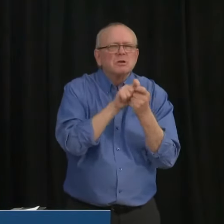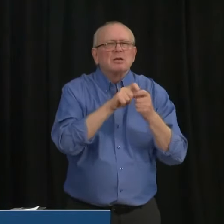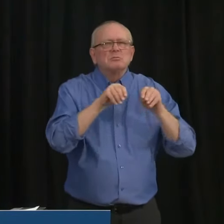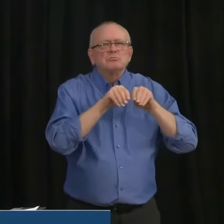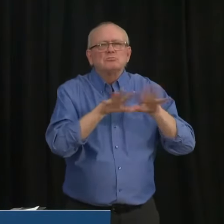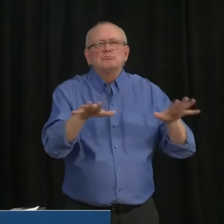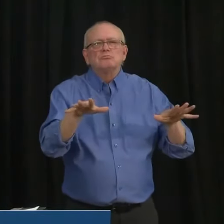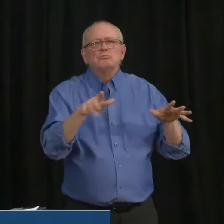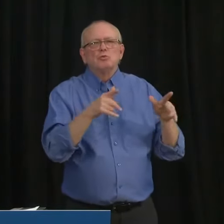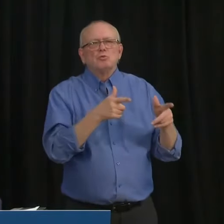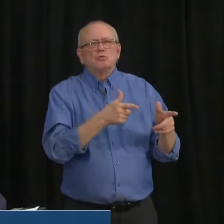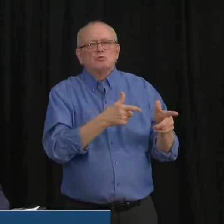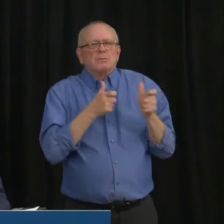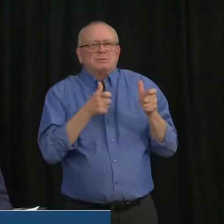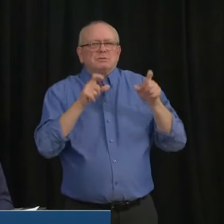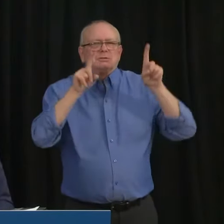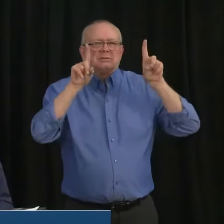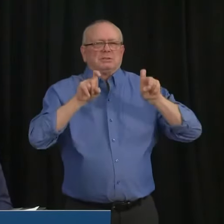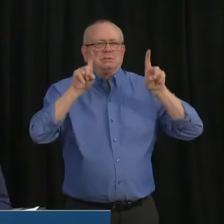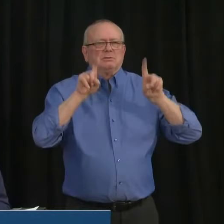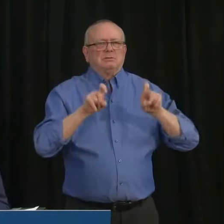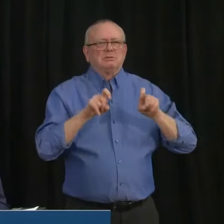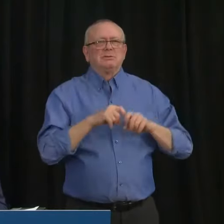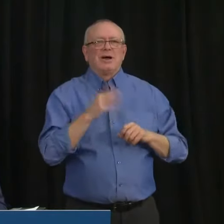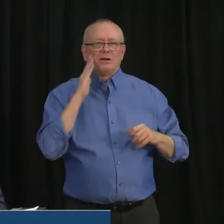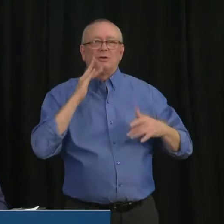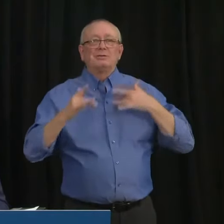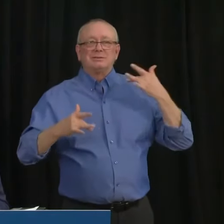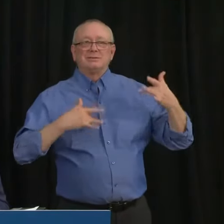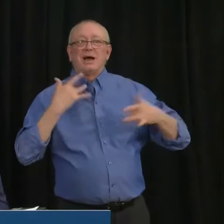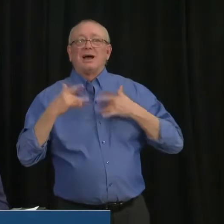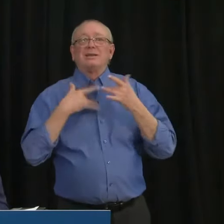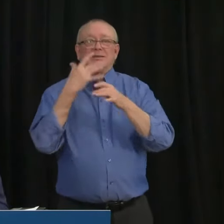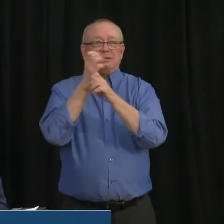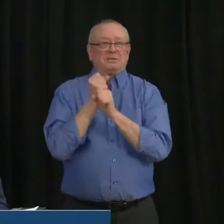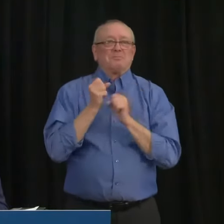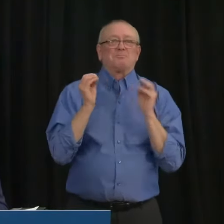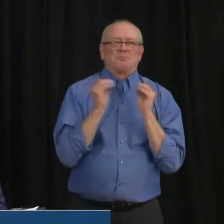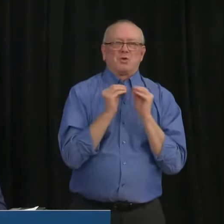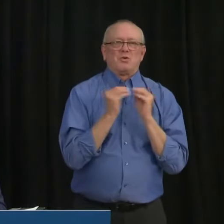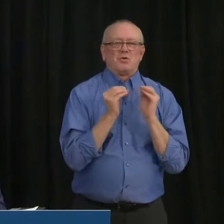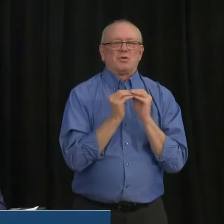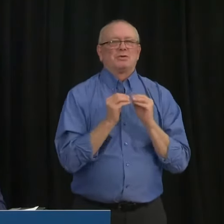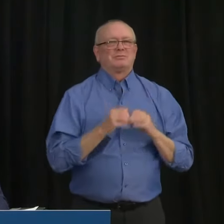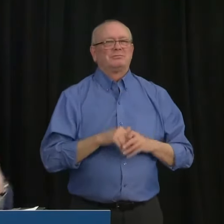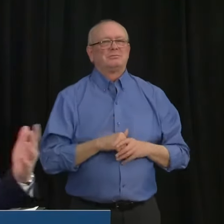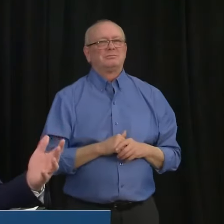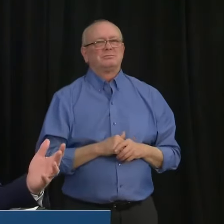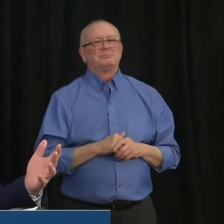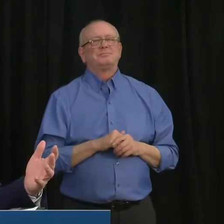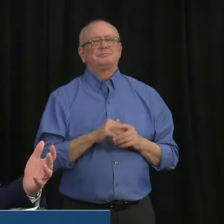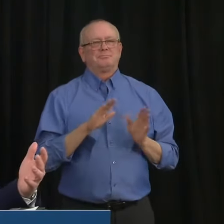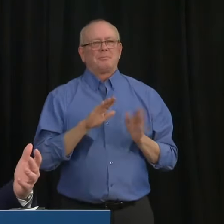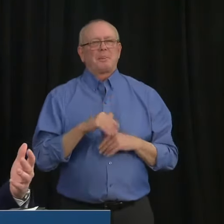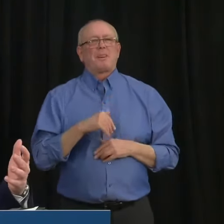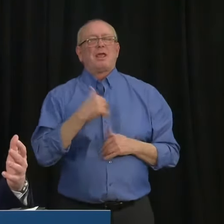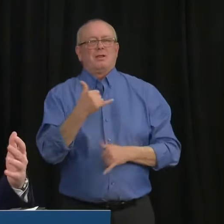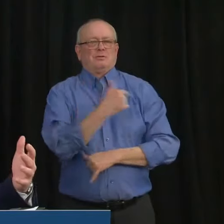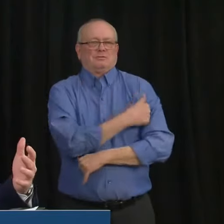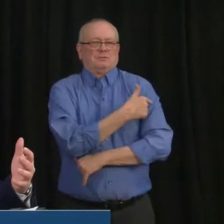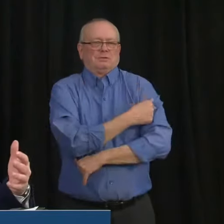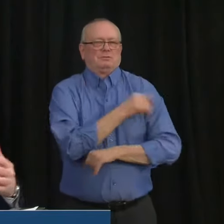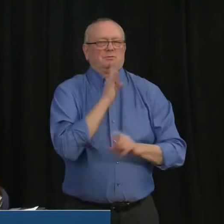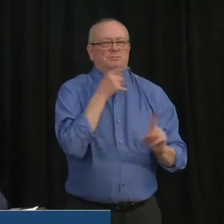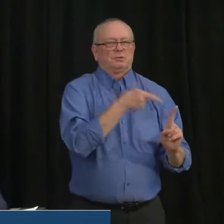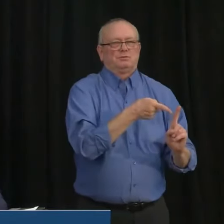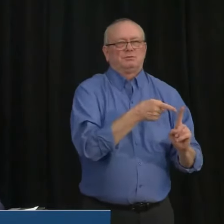tests. And we're, of course, eager to get as many more as we possibly can. With respect to vaccines, as you know, we've now have, I think, a